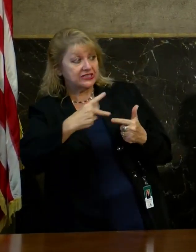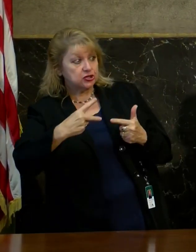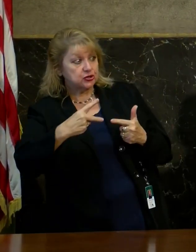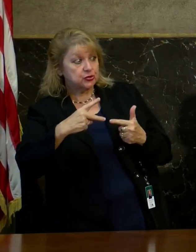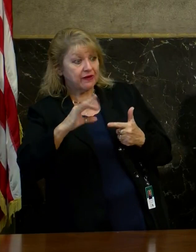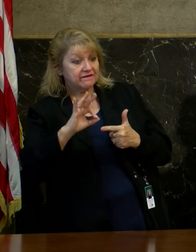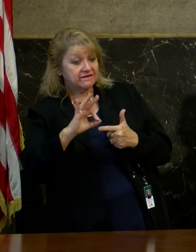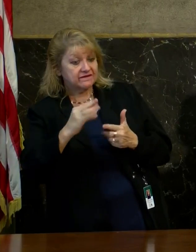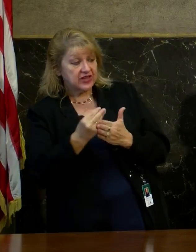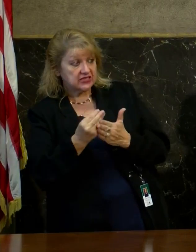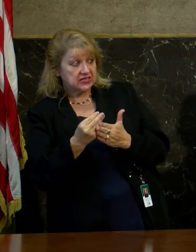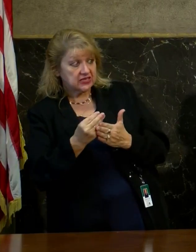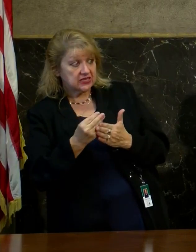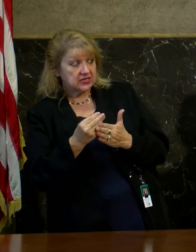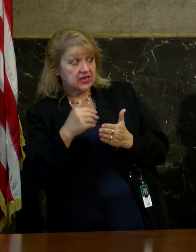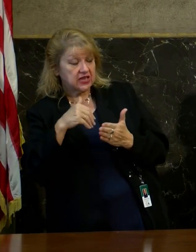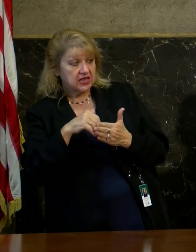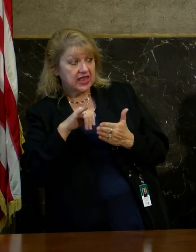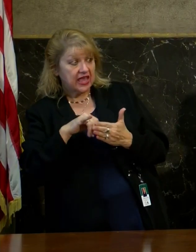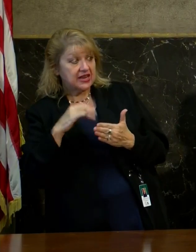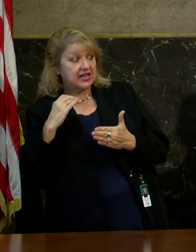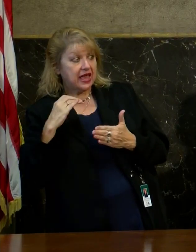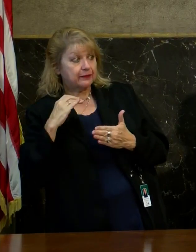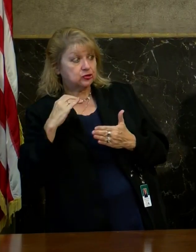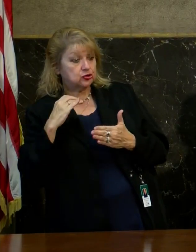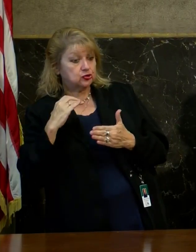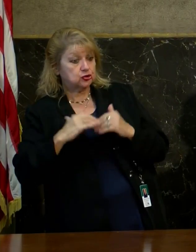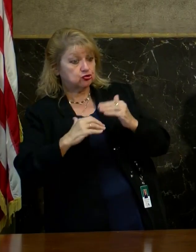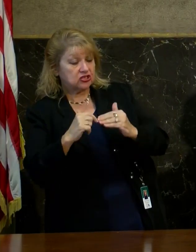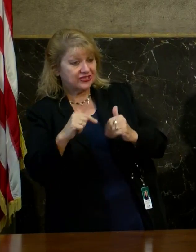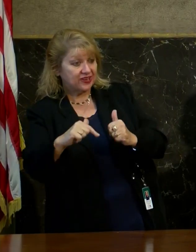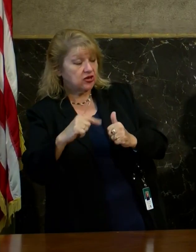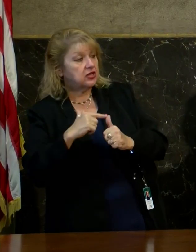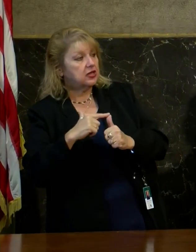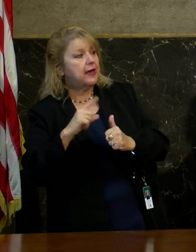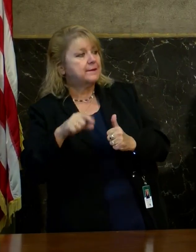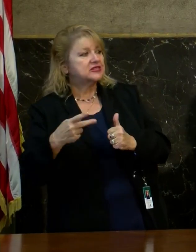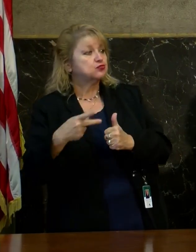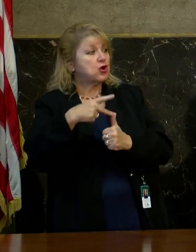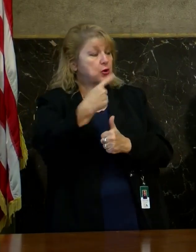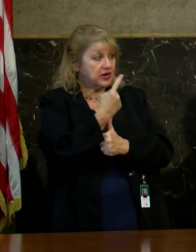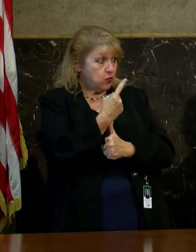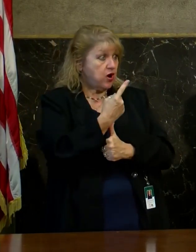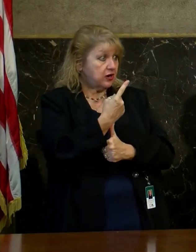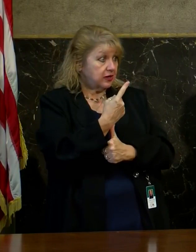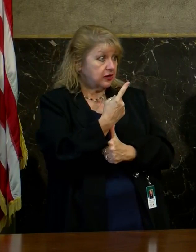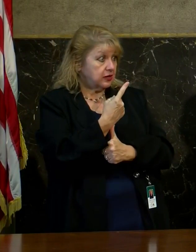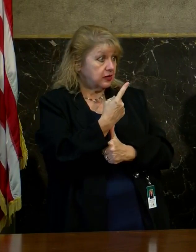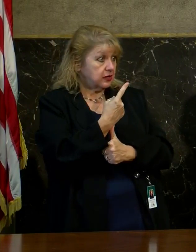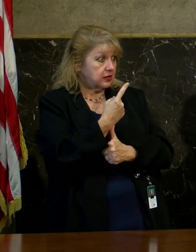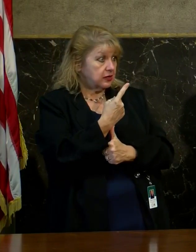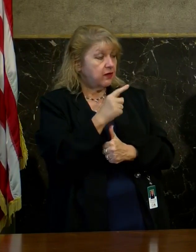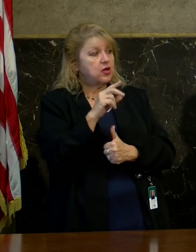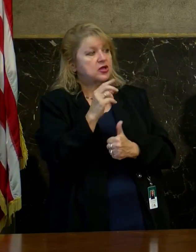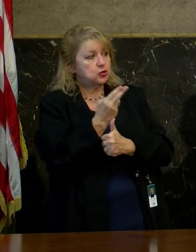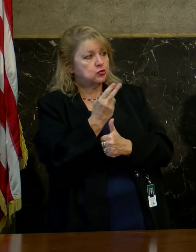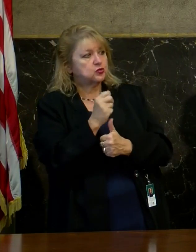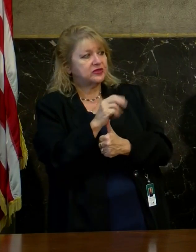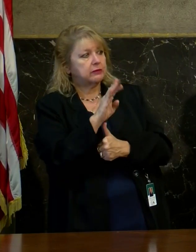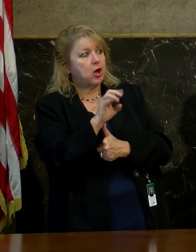until we've handled all the priority one and so it's only priority one that they're going to take up at the next bond Commission meeting